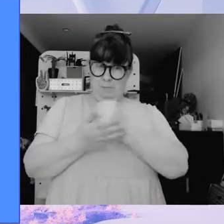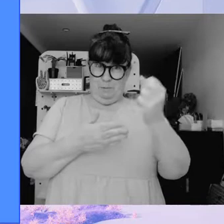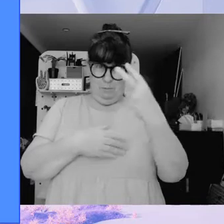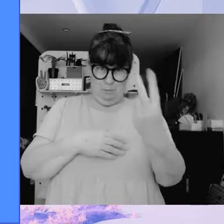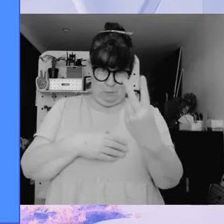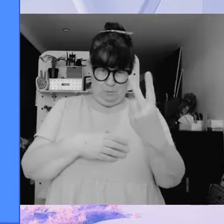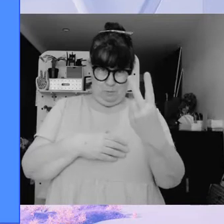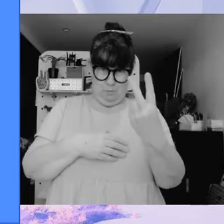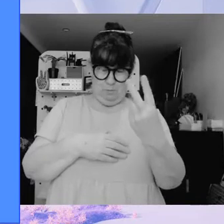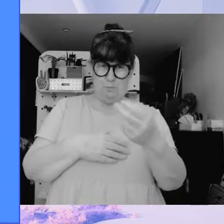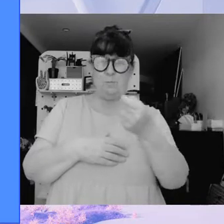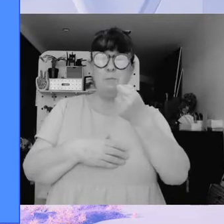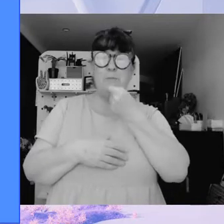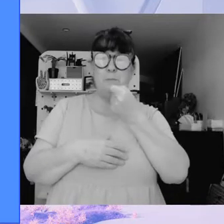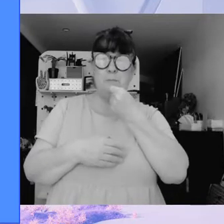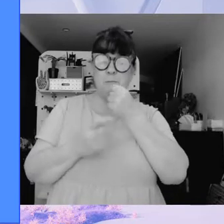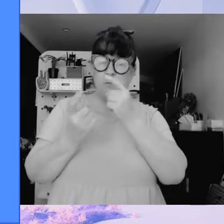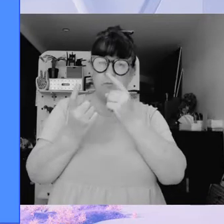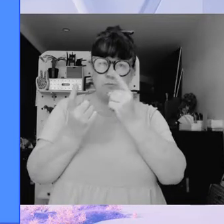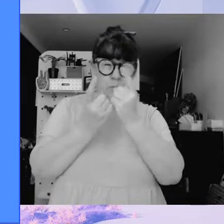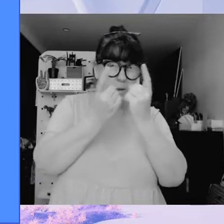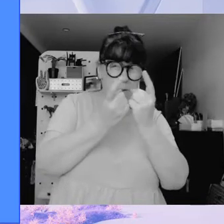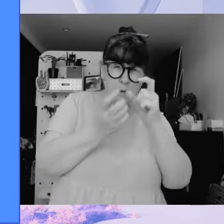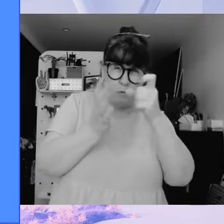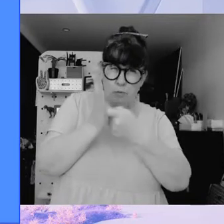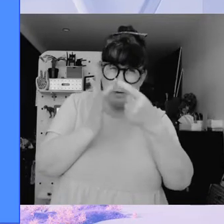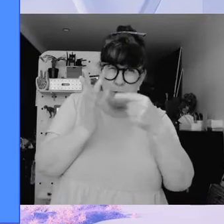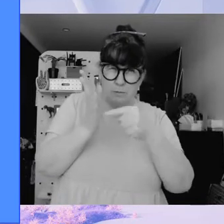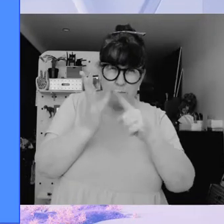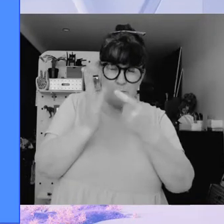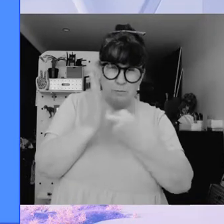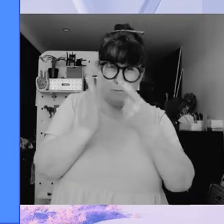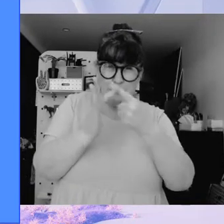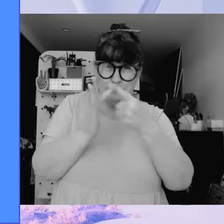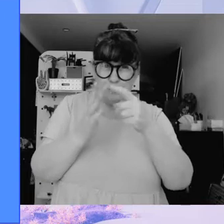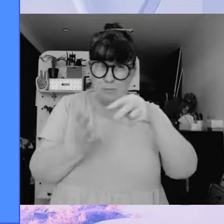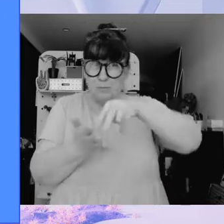number two that's a little thing again some sort of creature